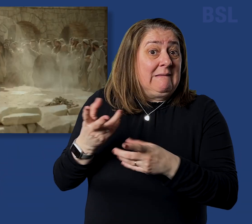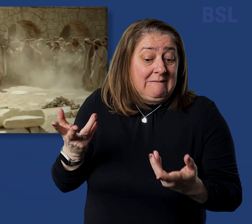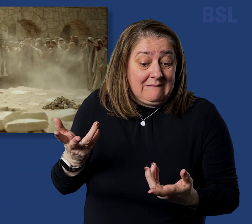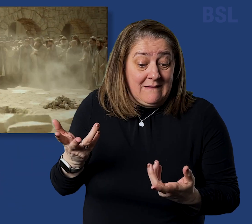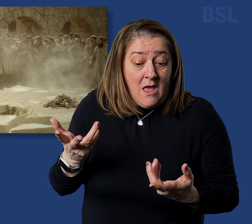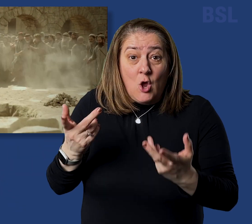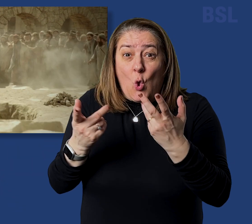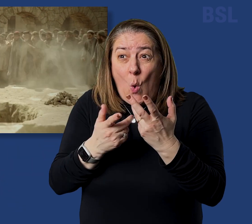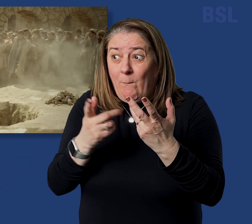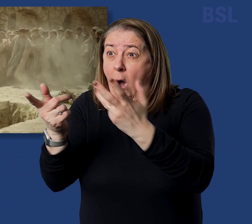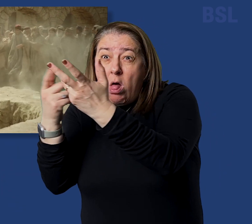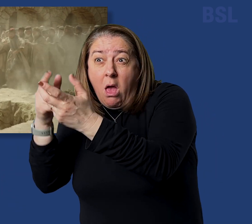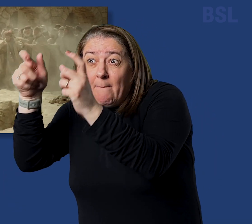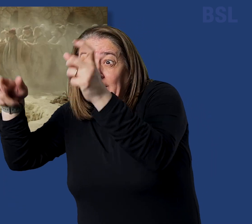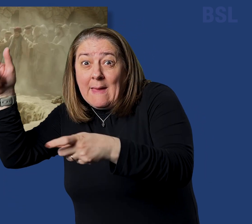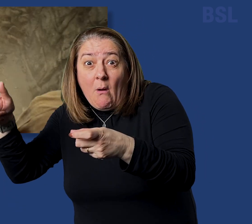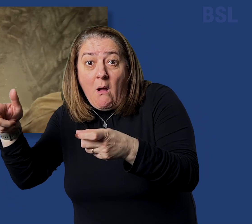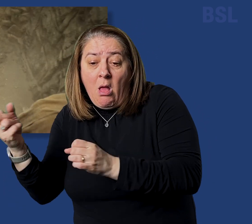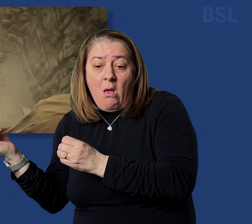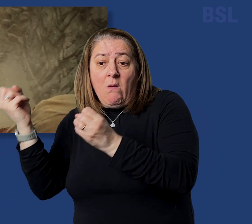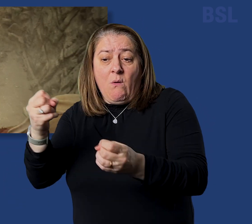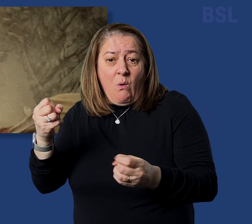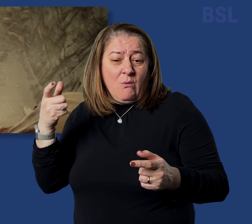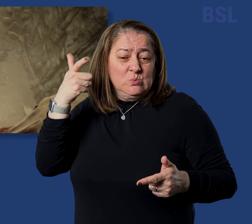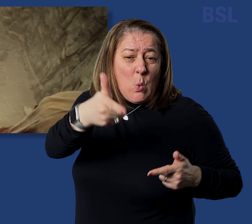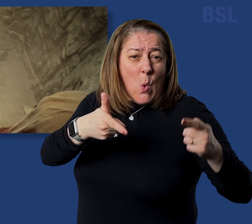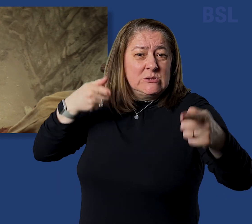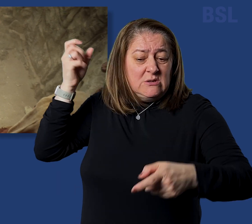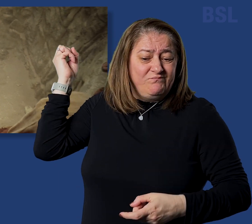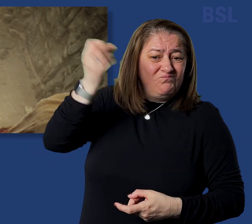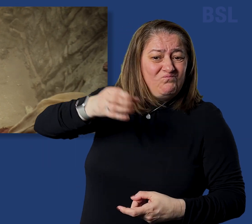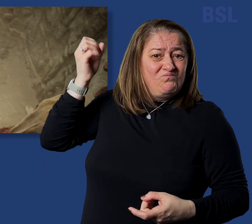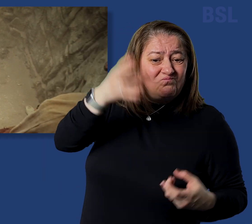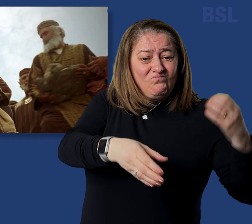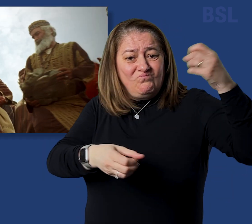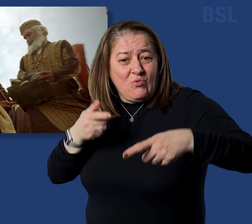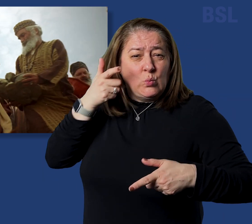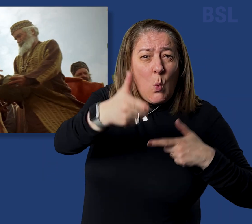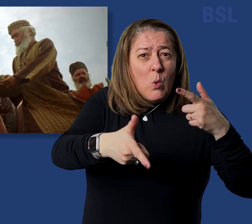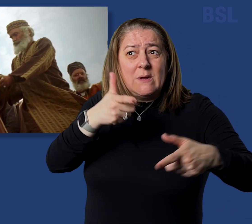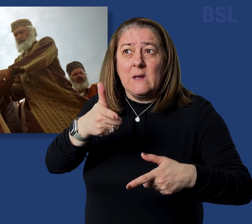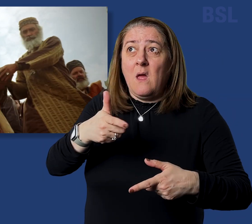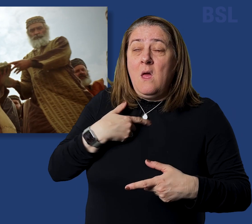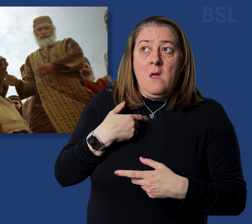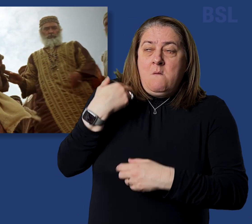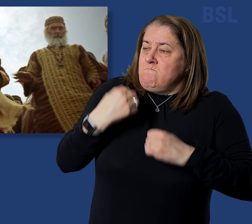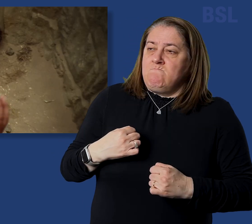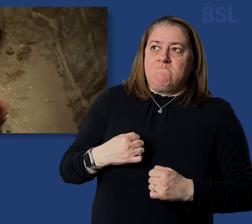and others were tortured, not accepting deliverance that they might obtain a